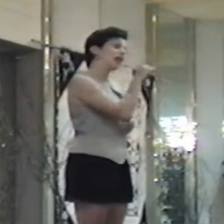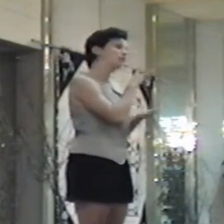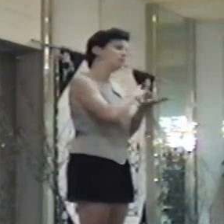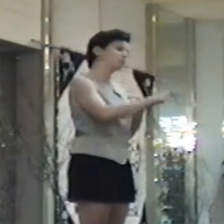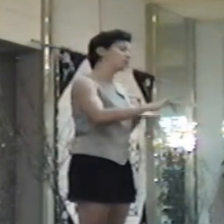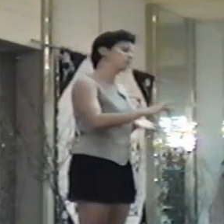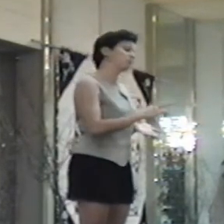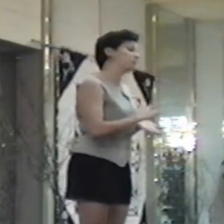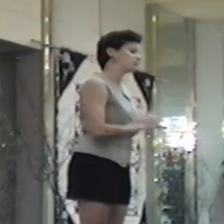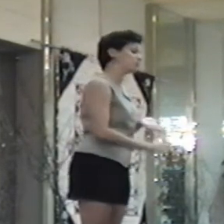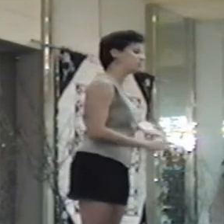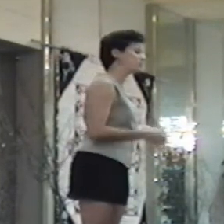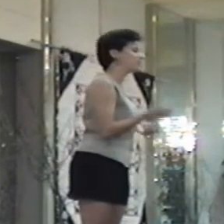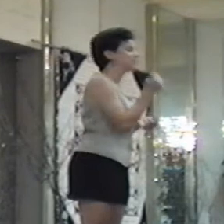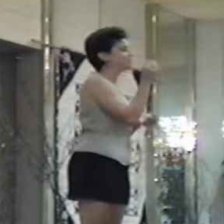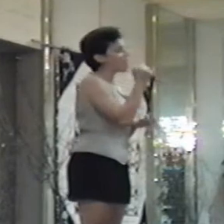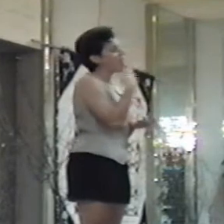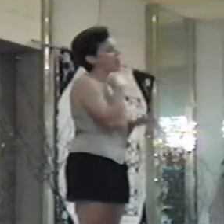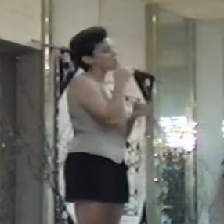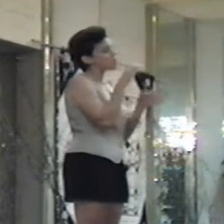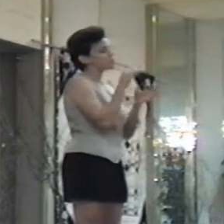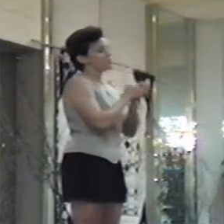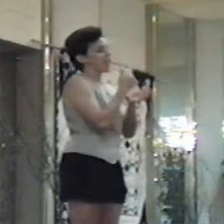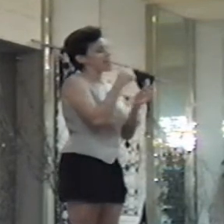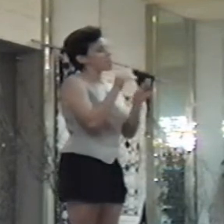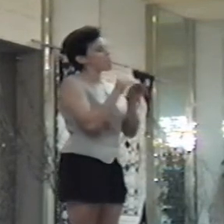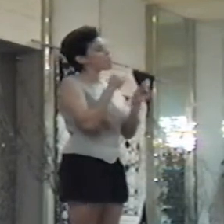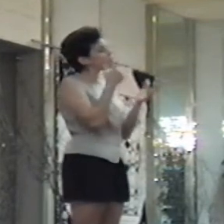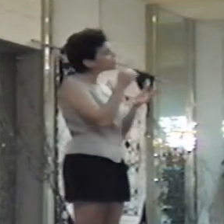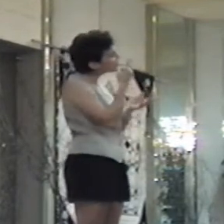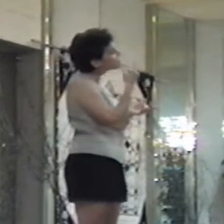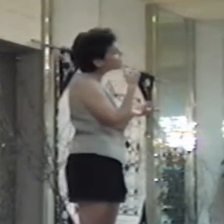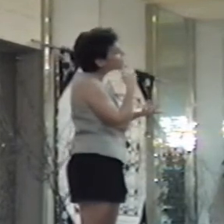But that really was rude, and I don't do that anymore.